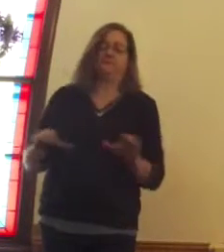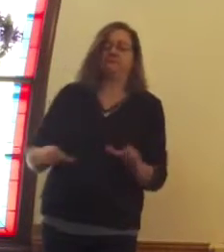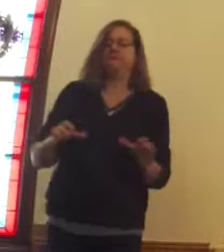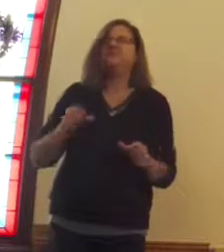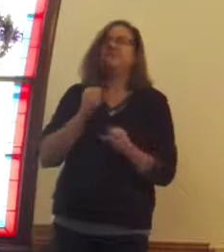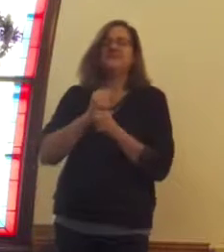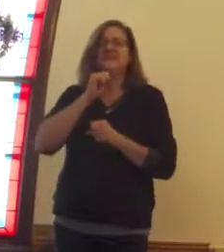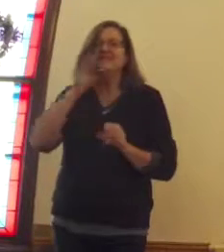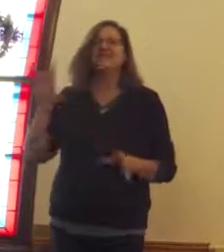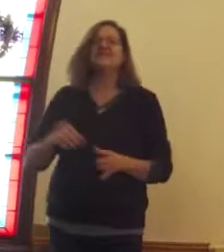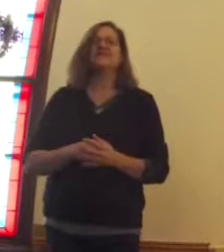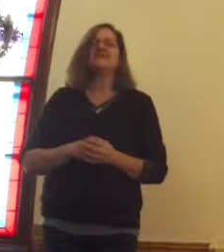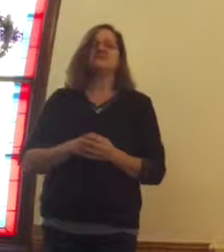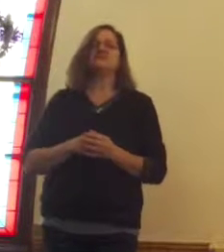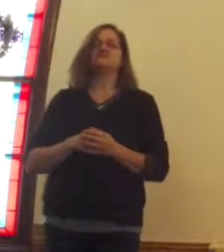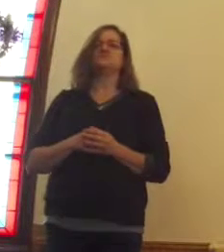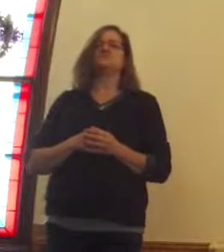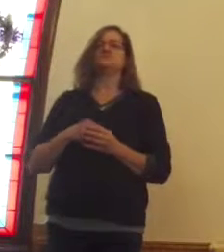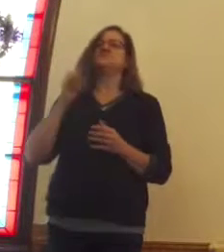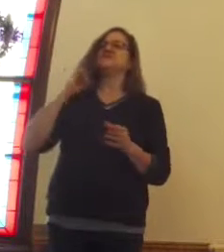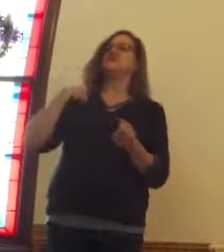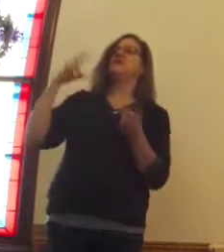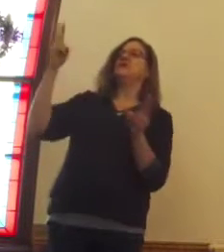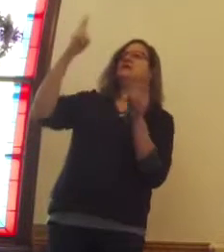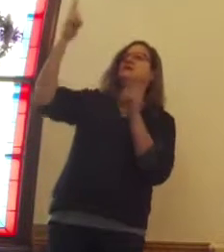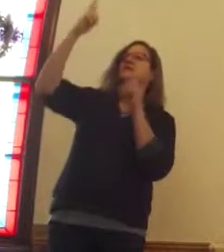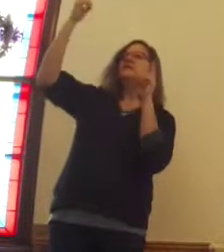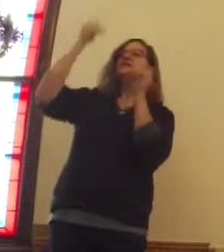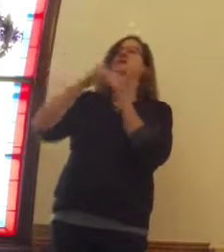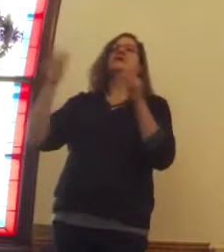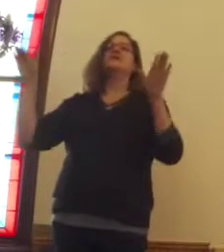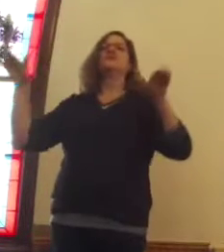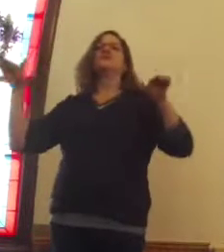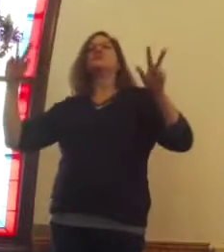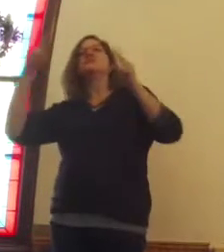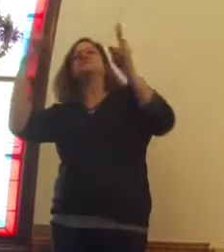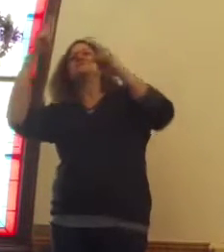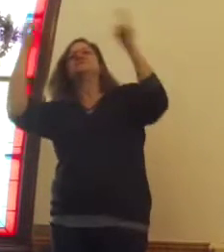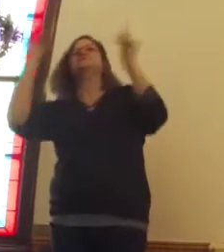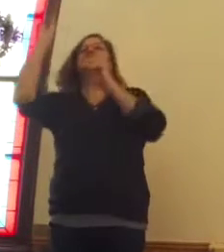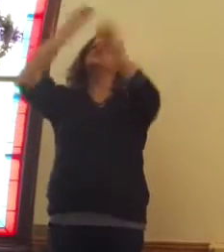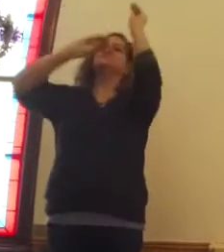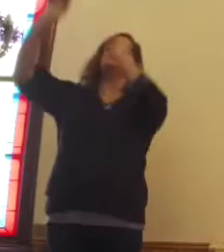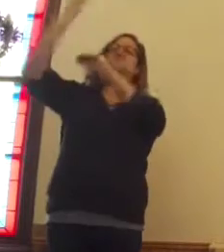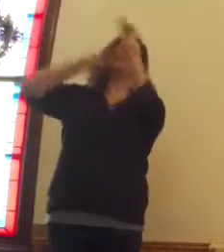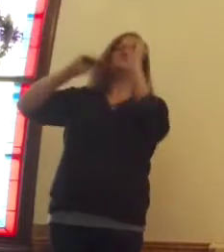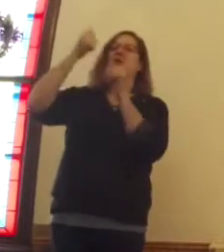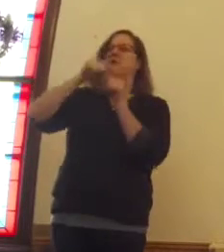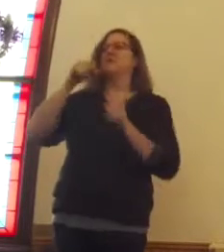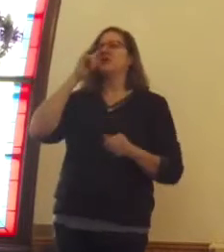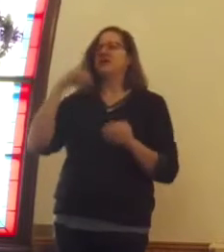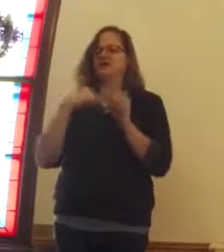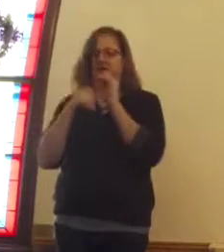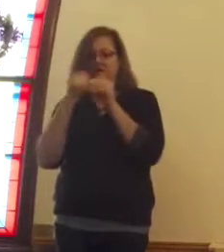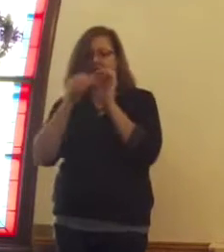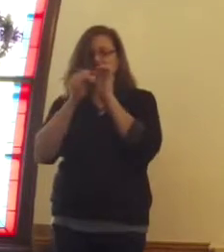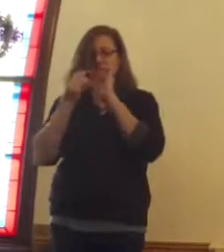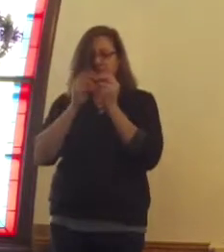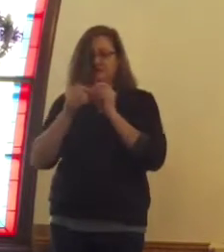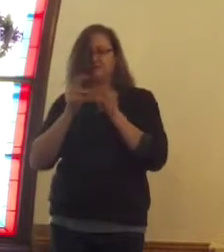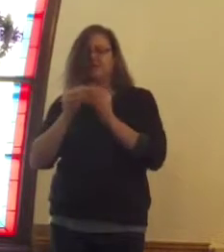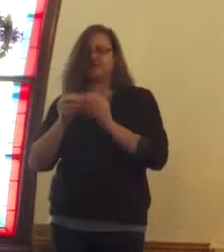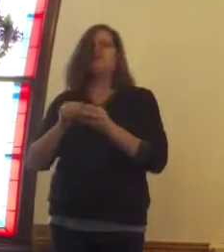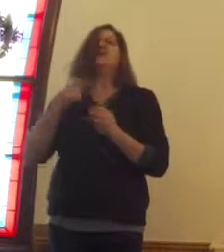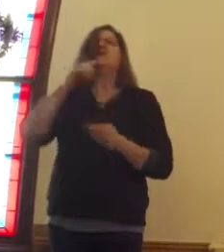If I trim the spruce with shimmering angels and crocheted snowflakes, how many remember those as a kid? grandmother knitting